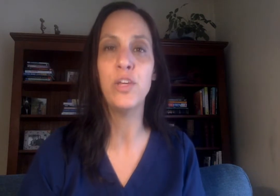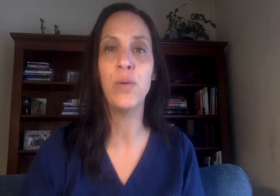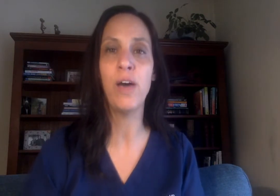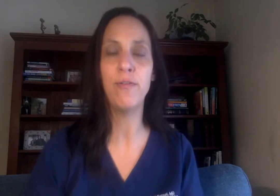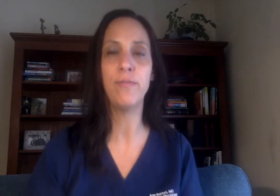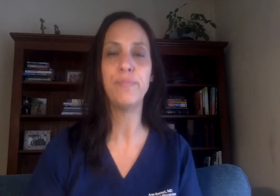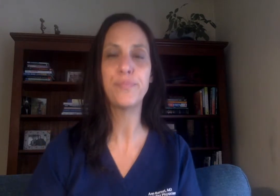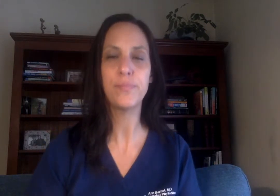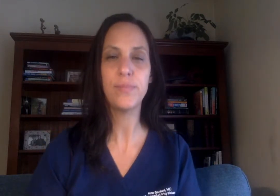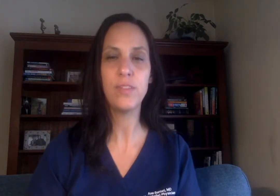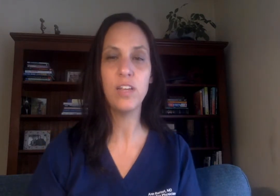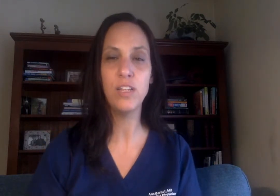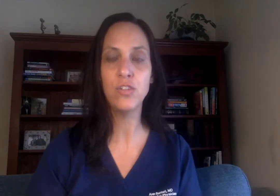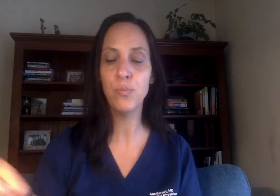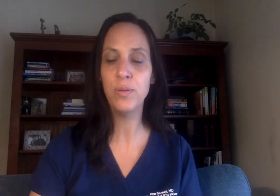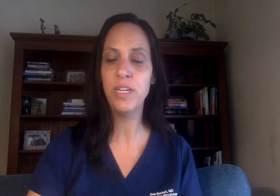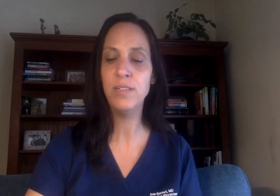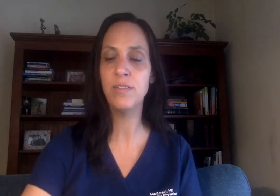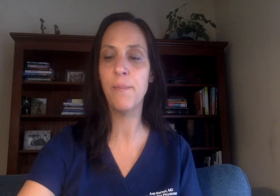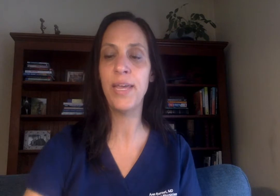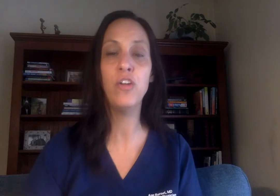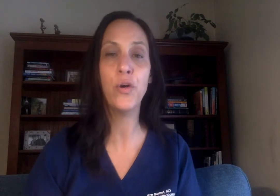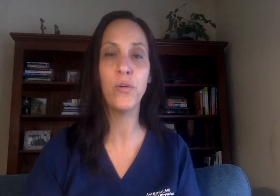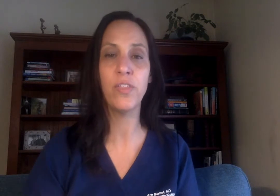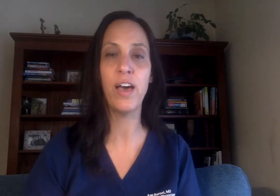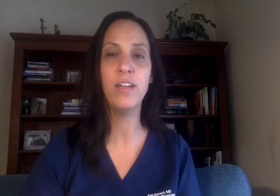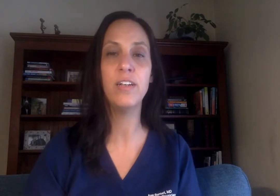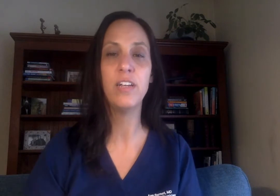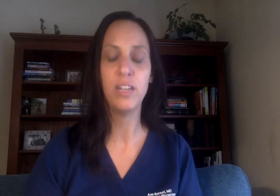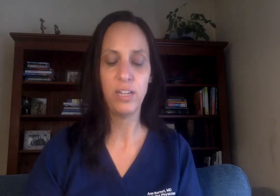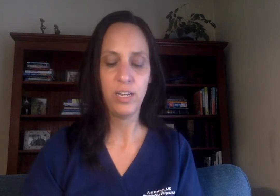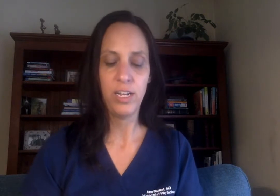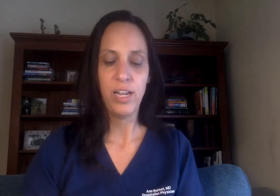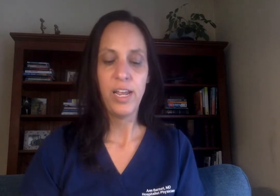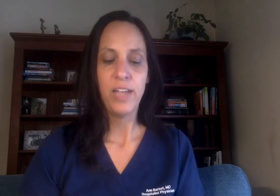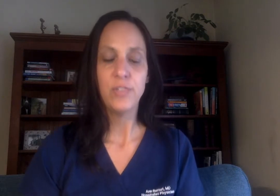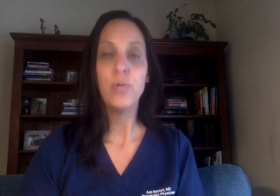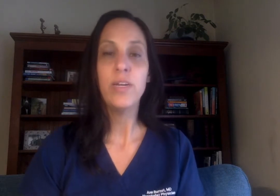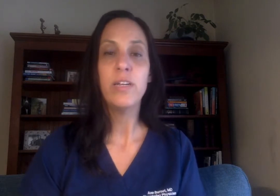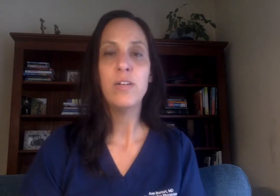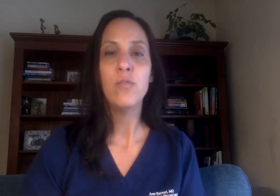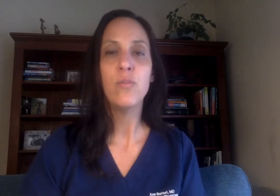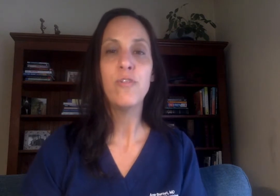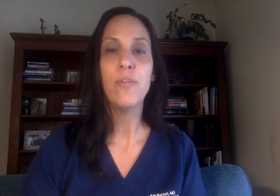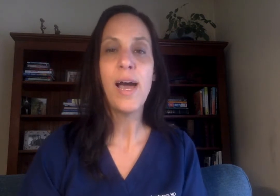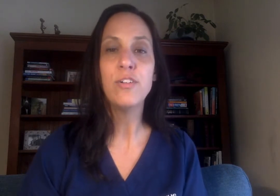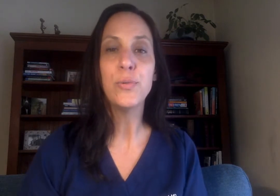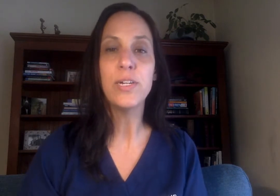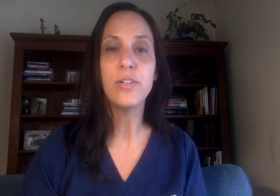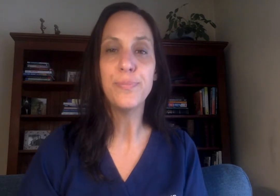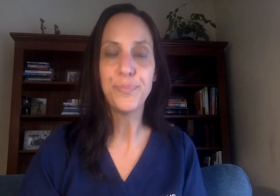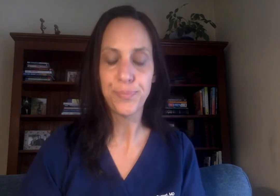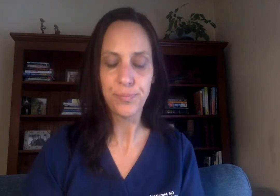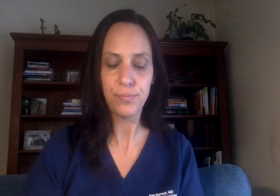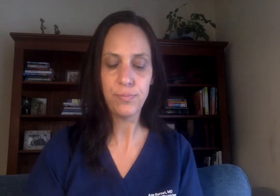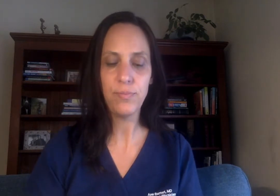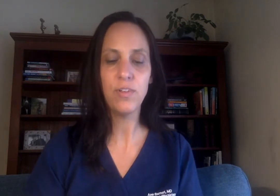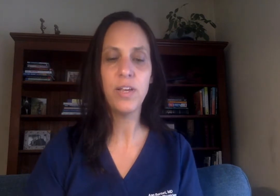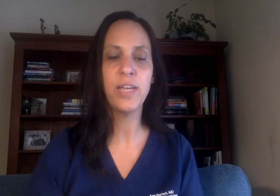you have? And so please make a note of that so we can refer back to it. Okay